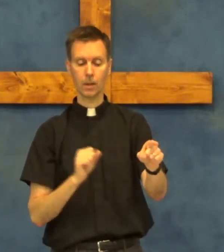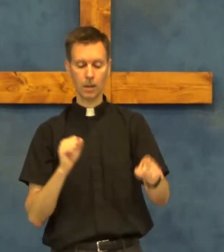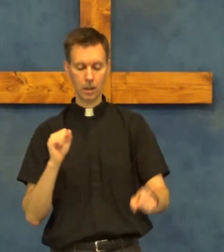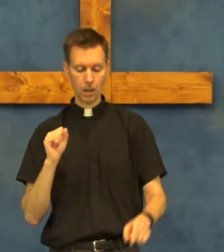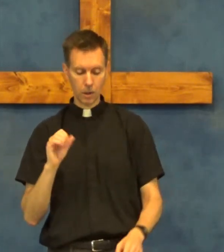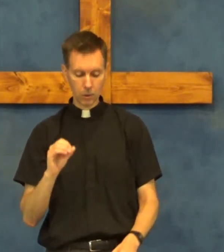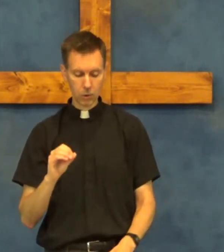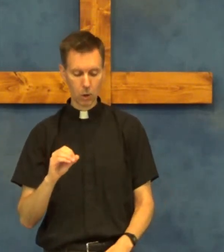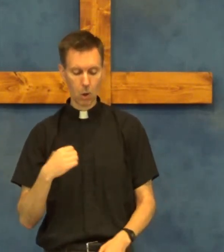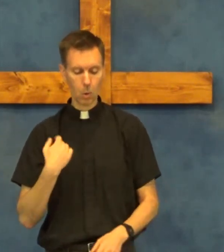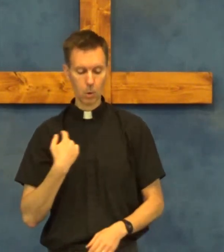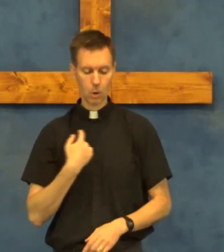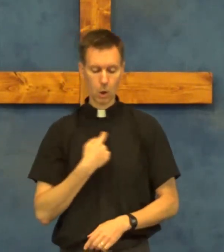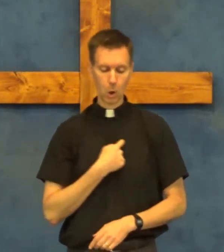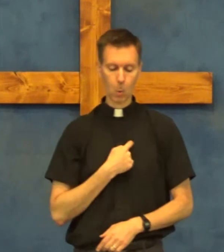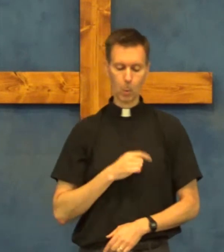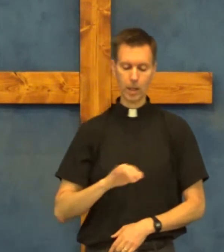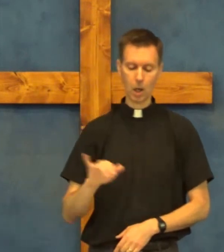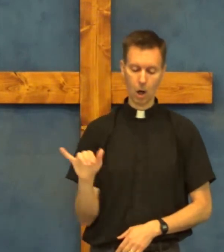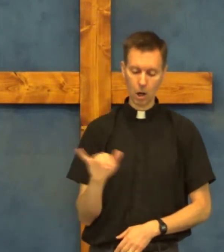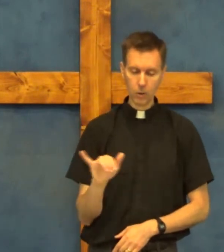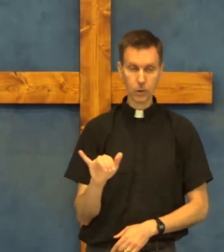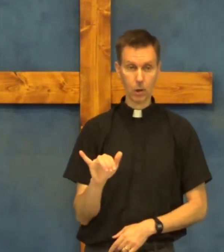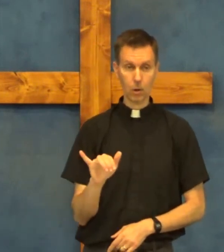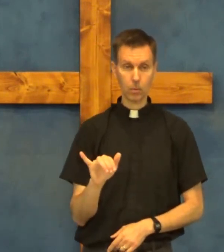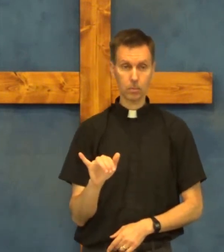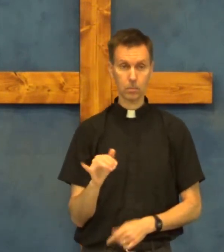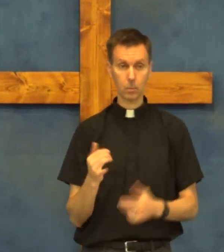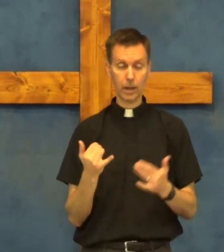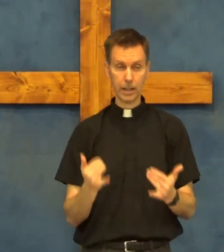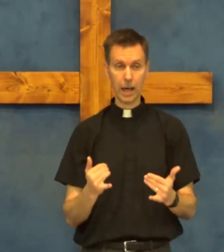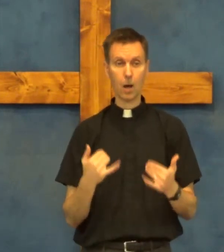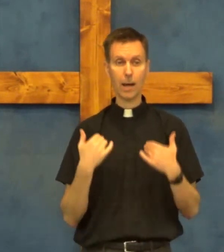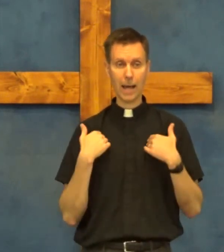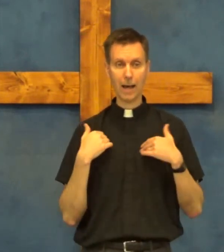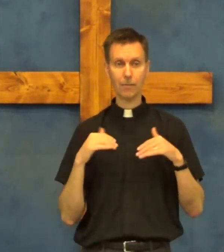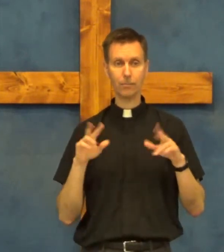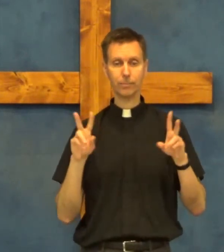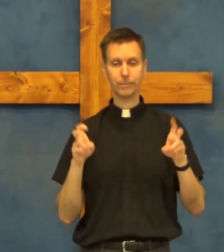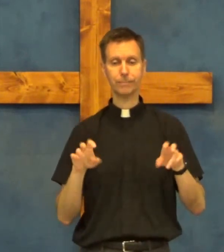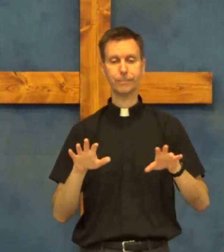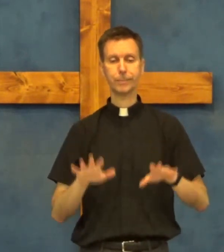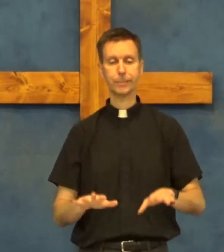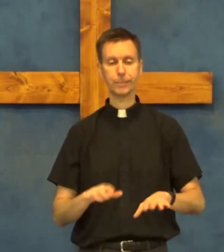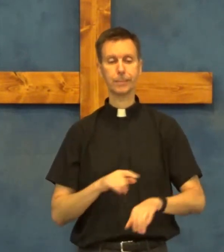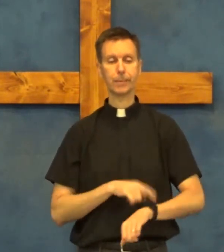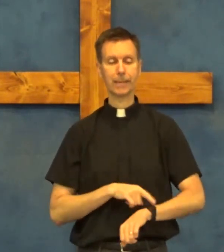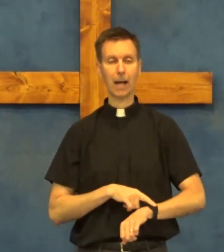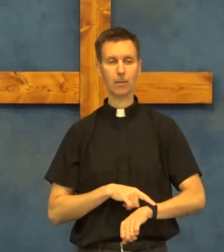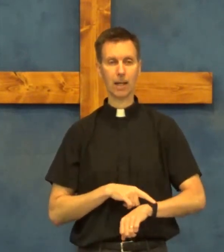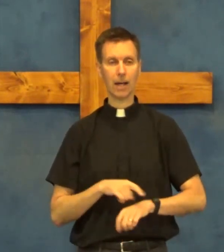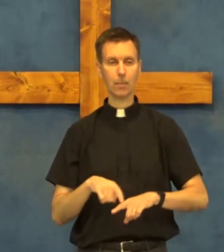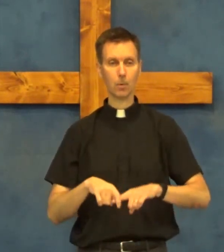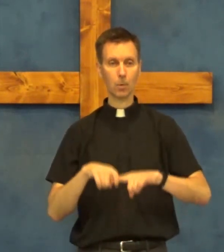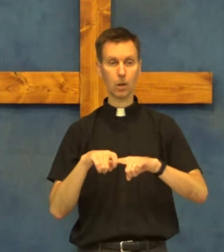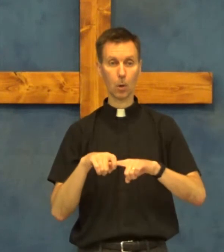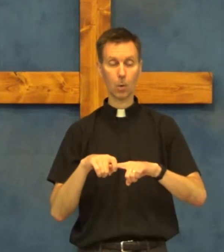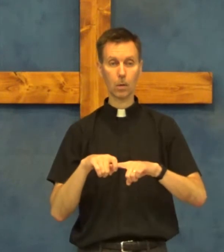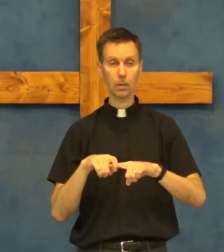and so we also right now have found time we're on hold